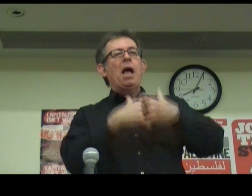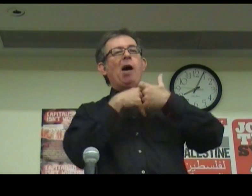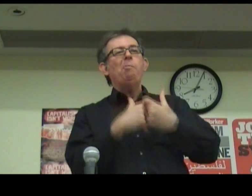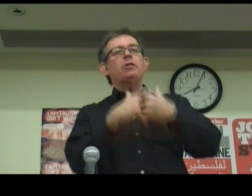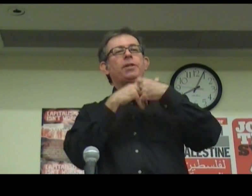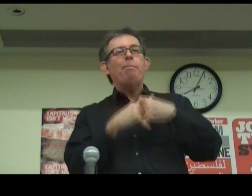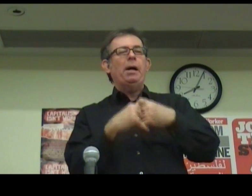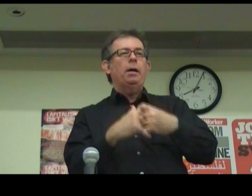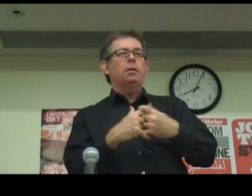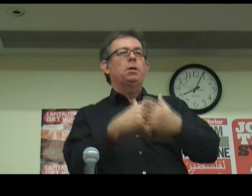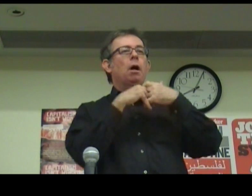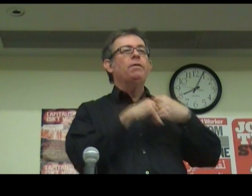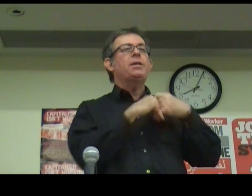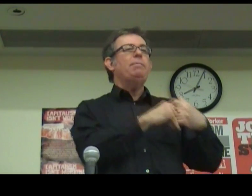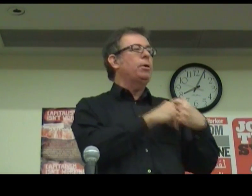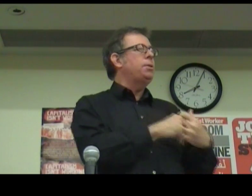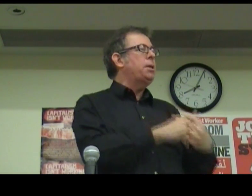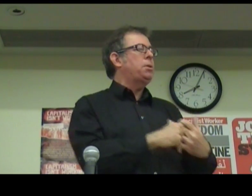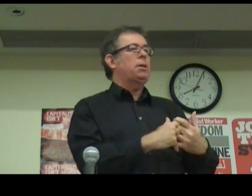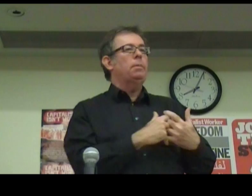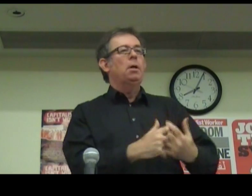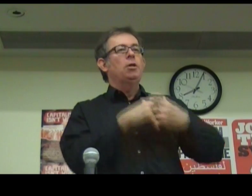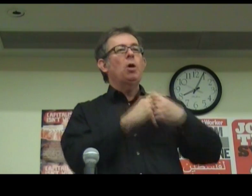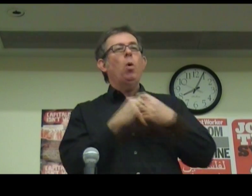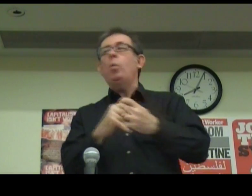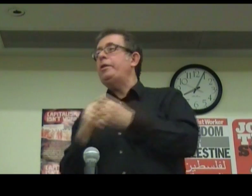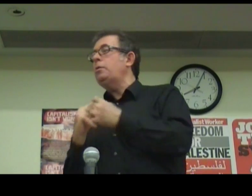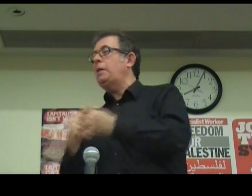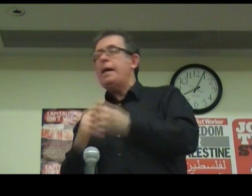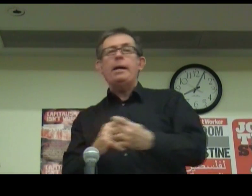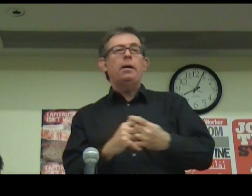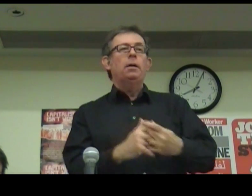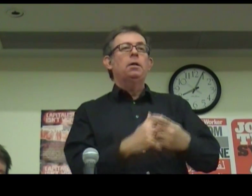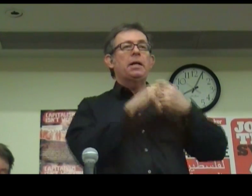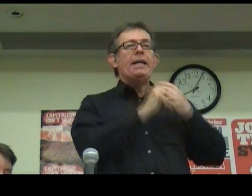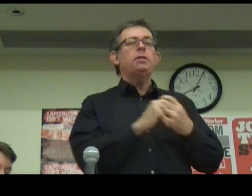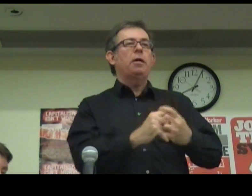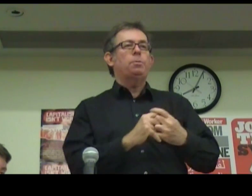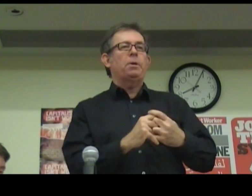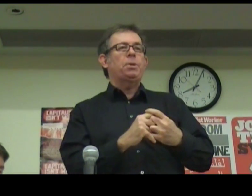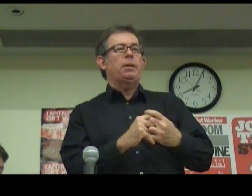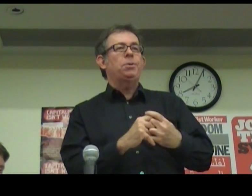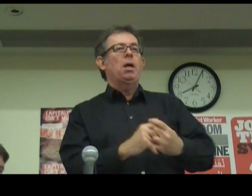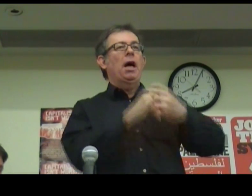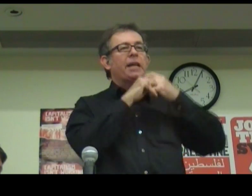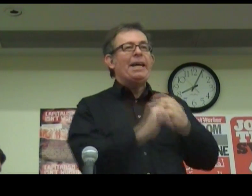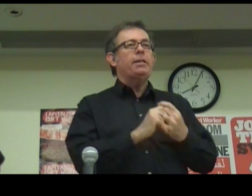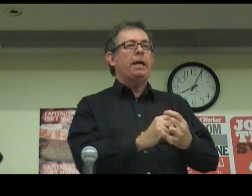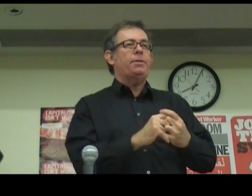how much they're part of the same boss's system. So what we do here to hit at those bosses and to hit at their